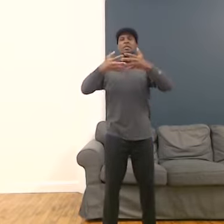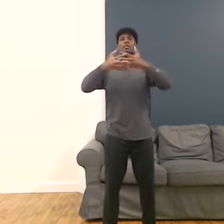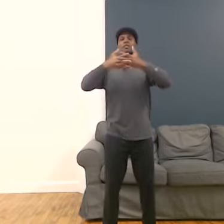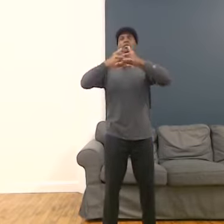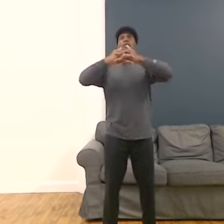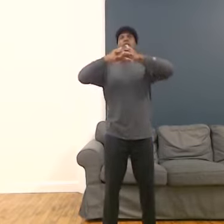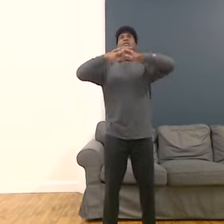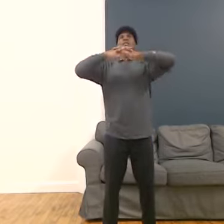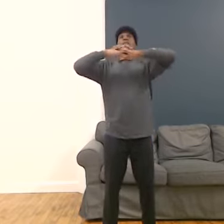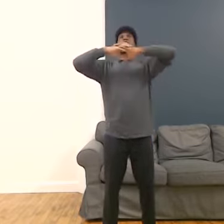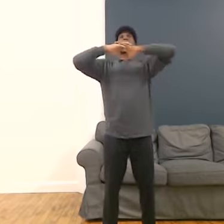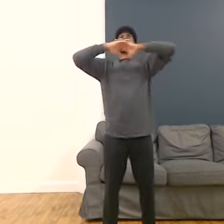Inflow the fingers.